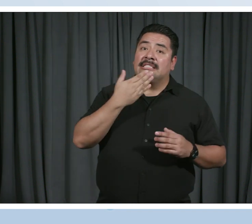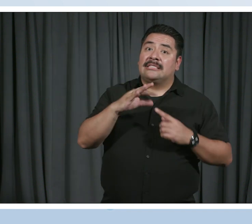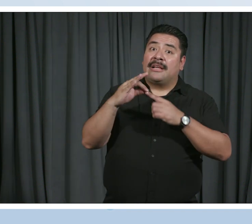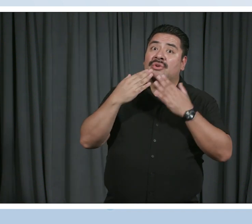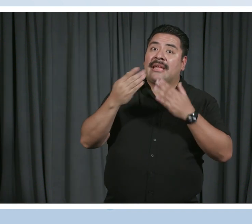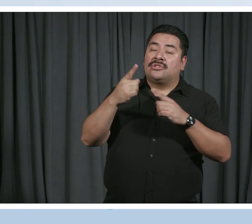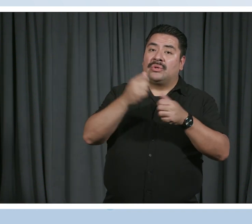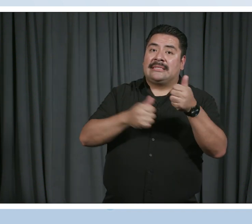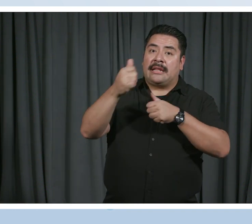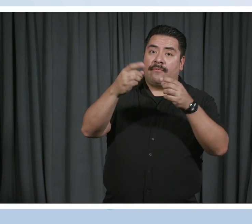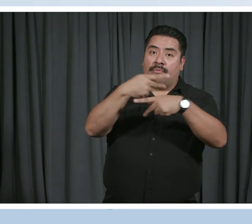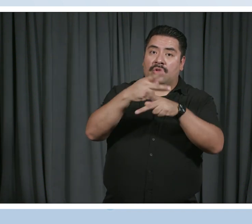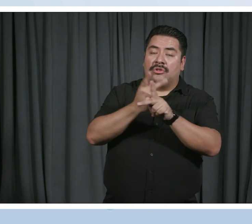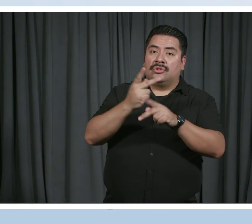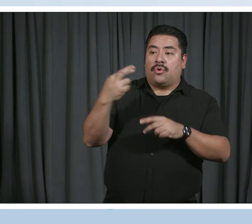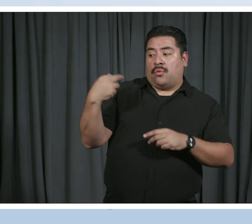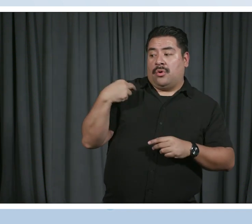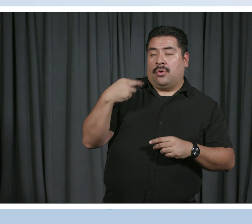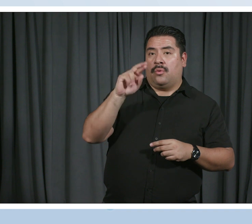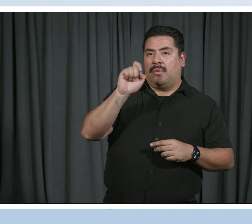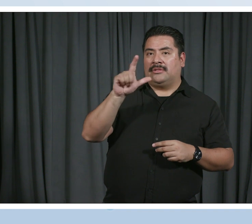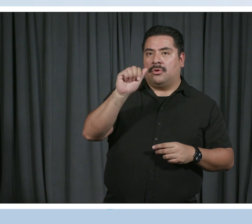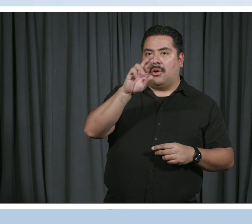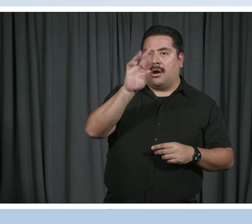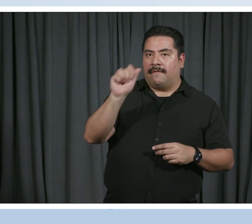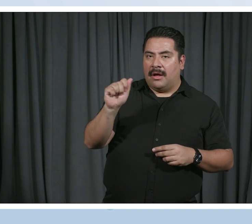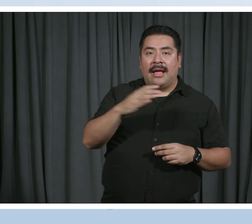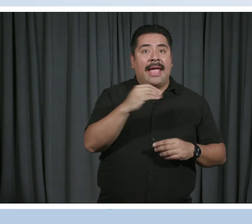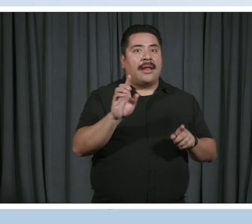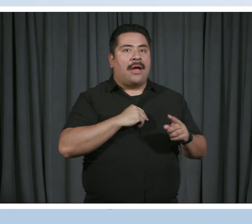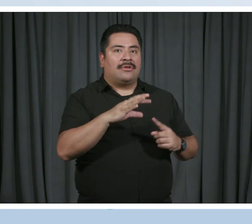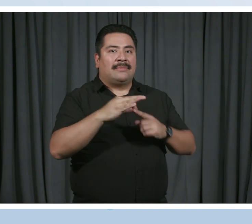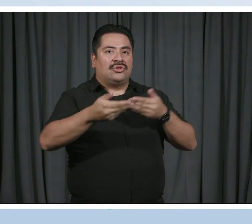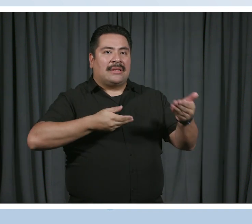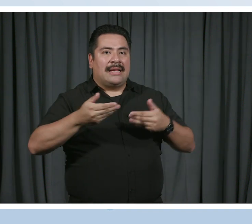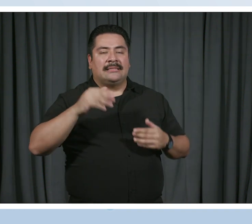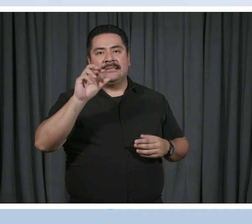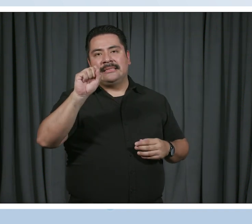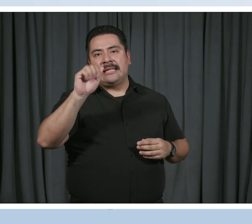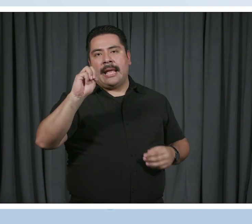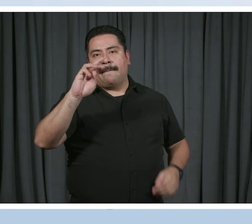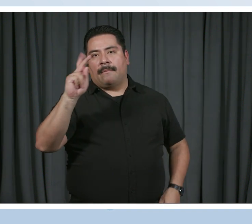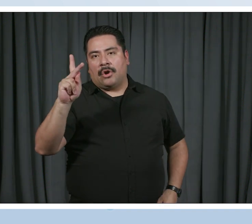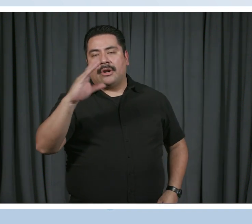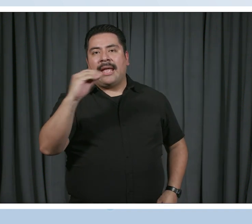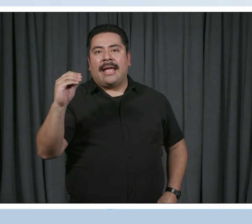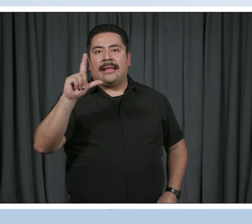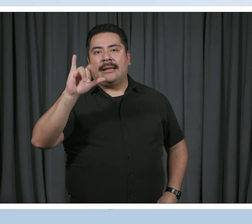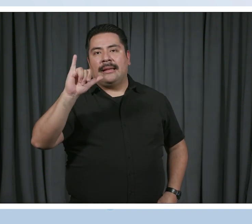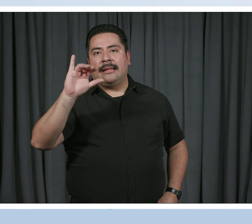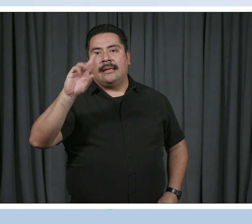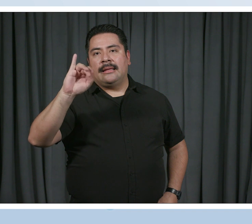Commissioner Rachel Arfa. As well as our special guests today, Sam Kirk and Lily Diego Johnson. We also want to